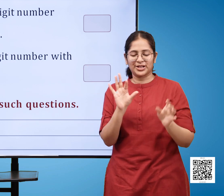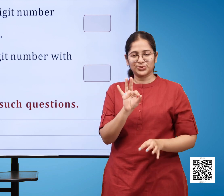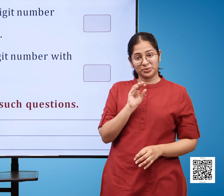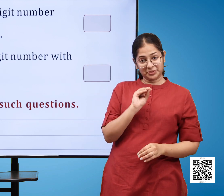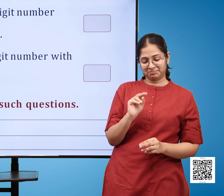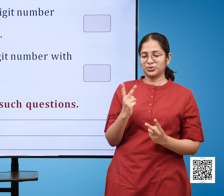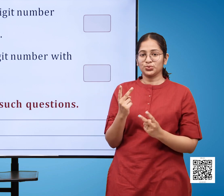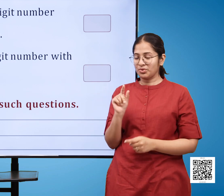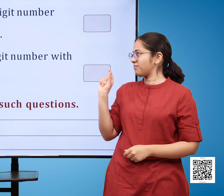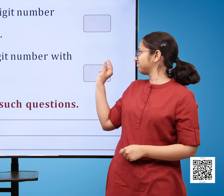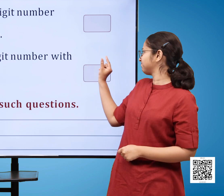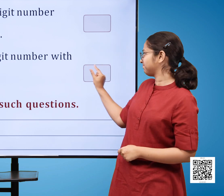place blank